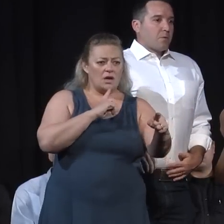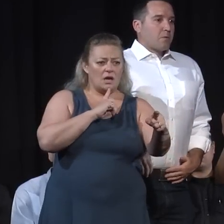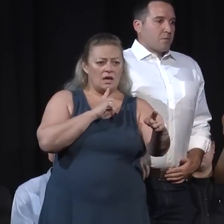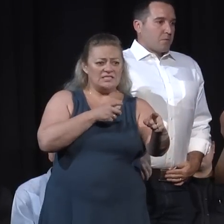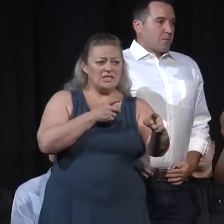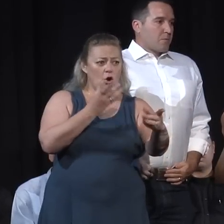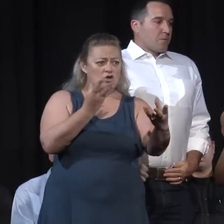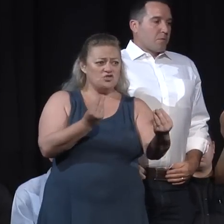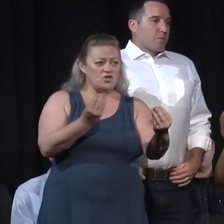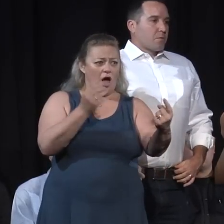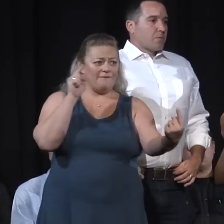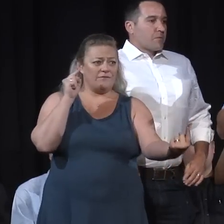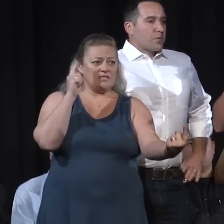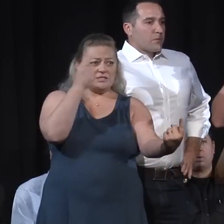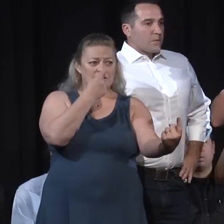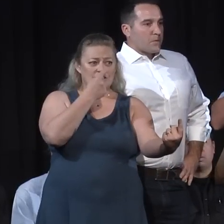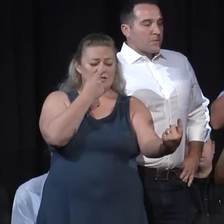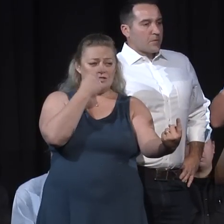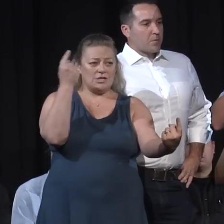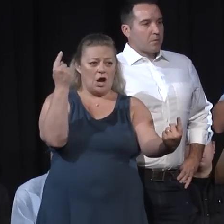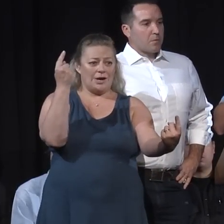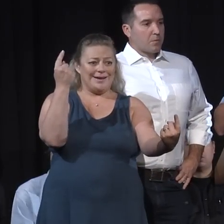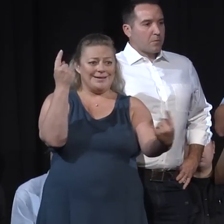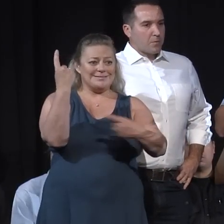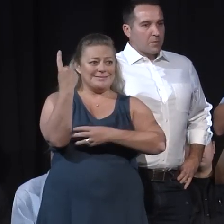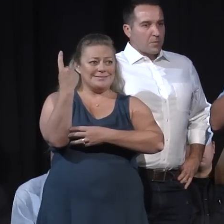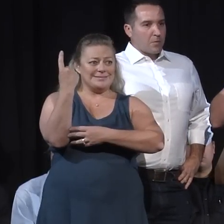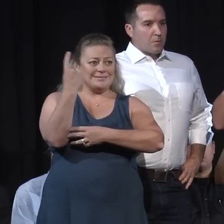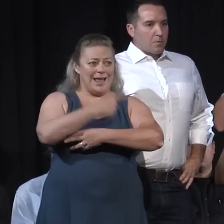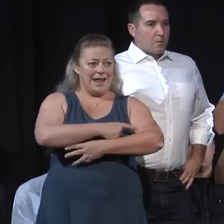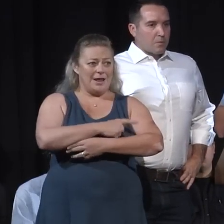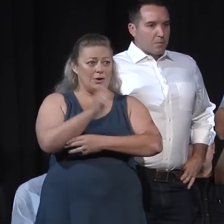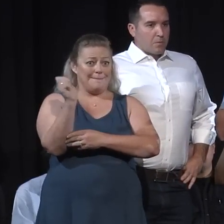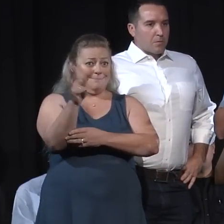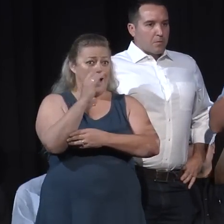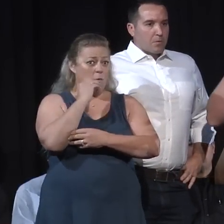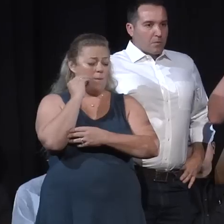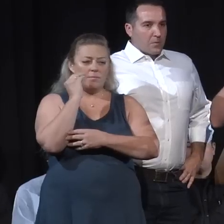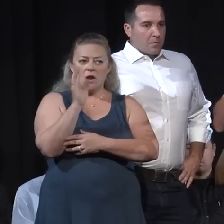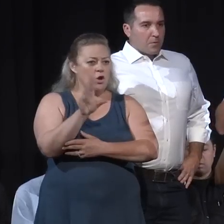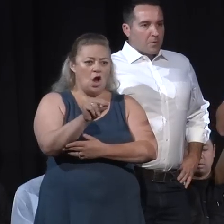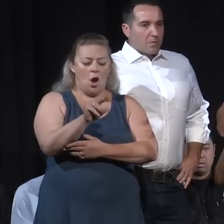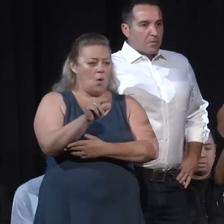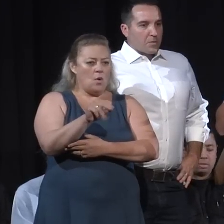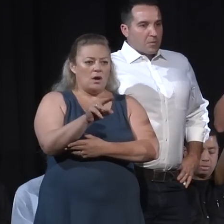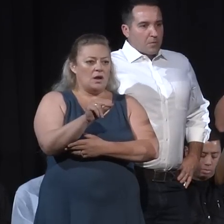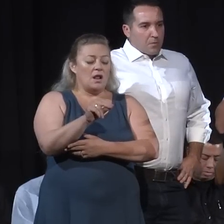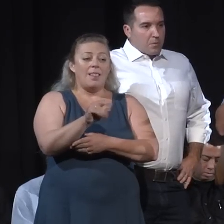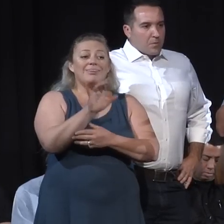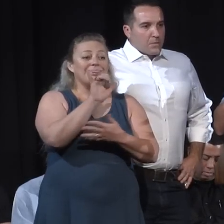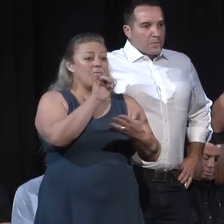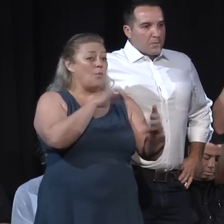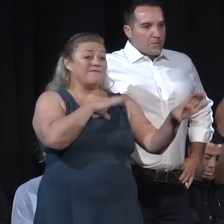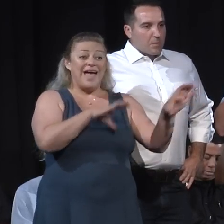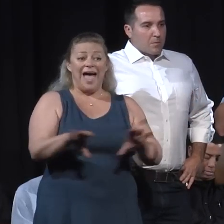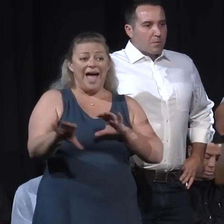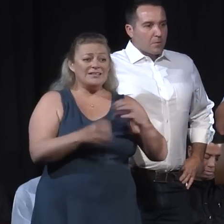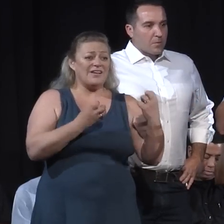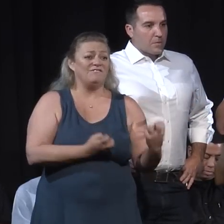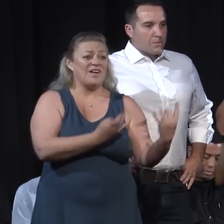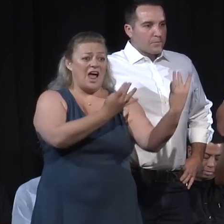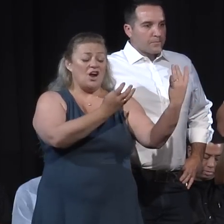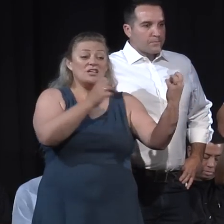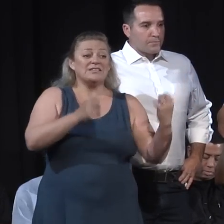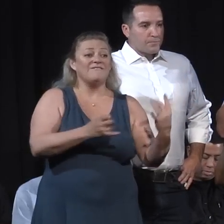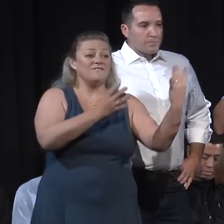There is not. There are no target dates. We are still in an active fire. That fire is burning. It's burning above Fillmore. It's burning in Ojai and it's burning